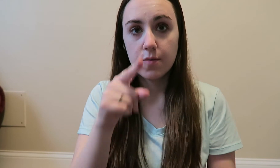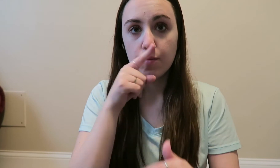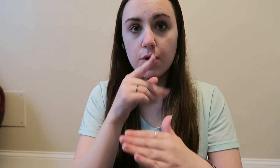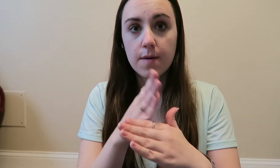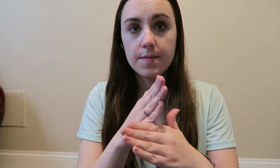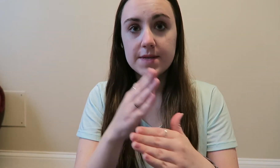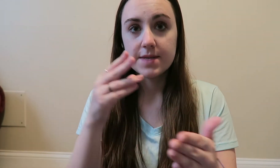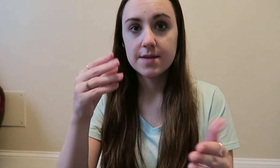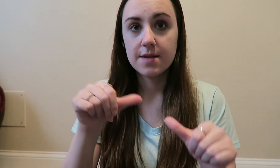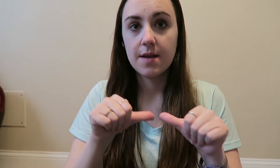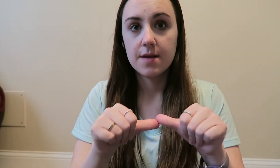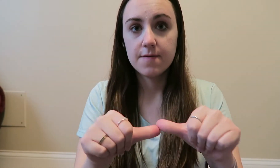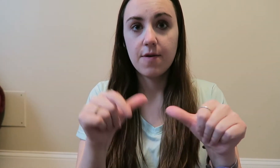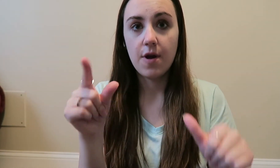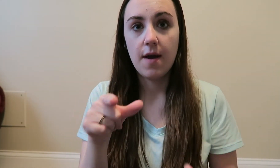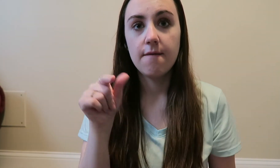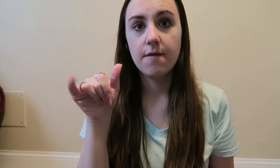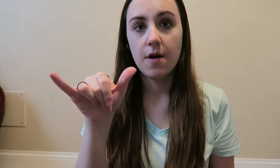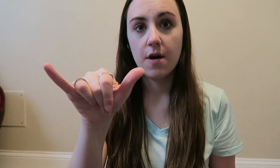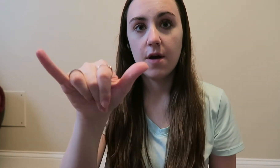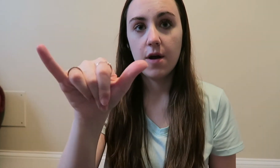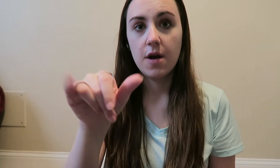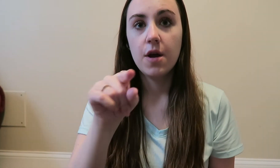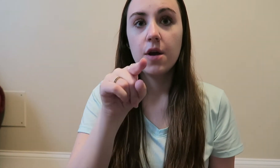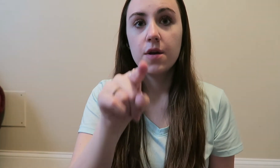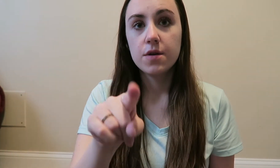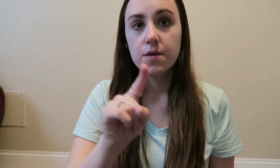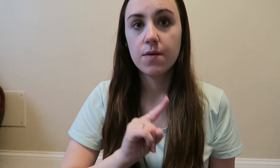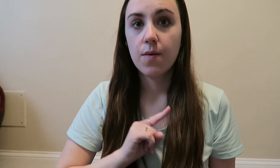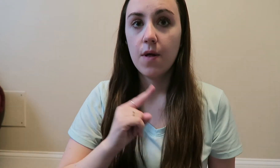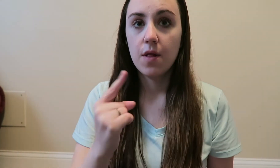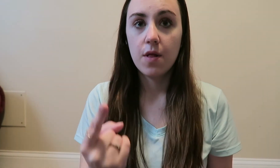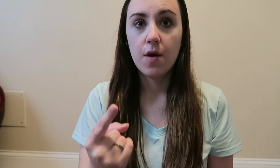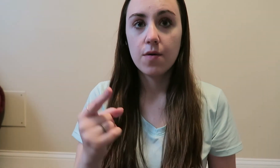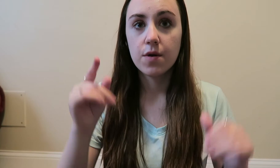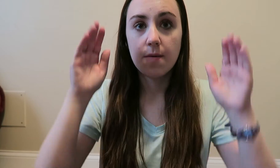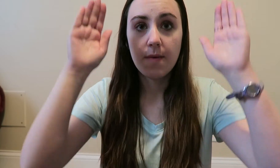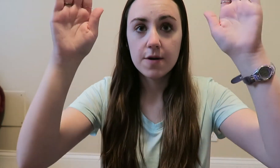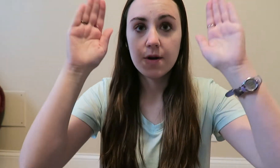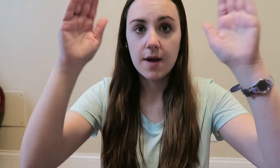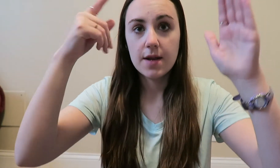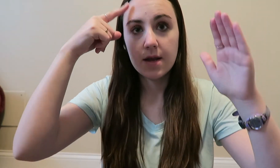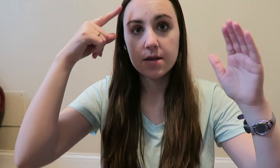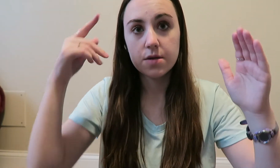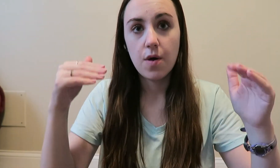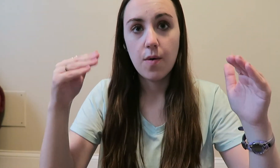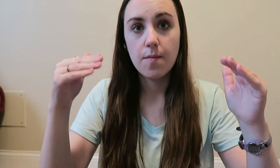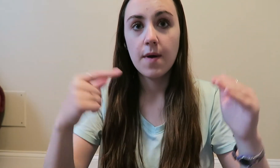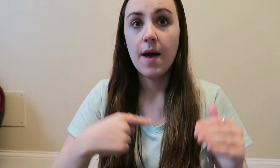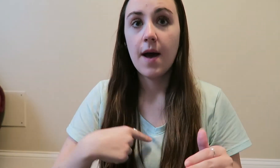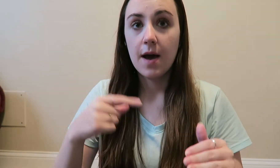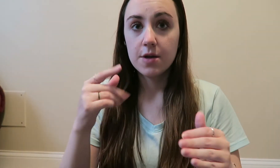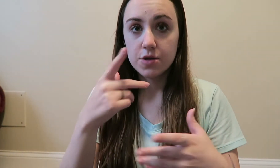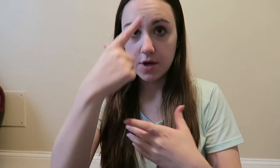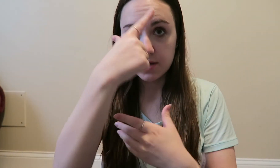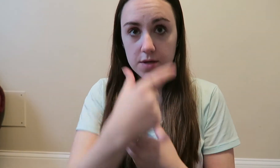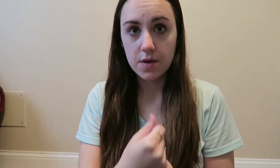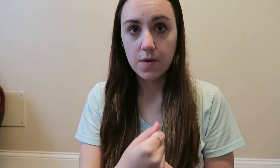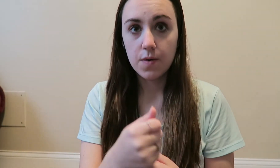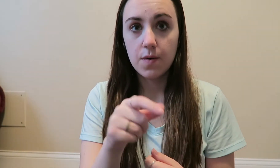promise stands forever you alone are my greatest hope i trust you on the